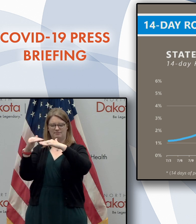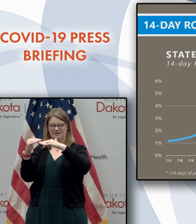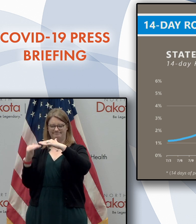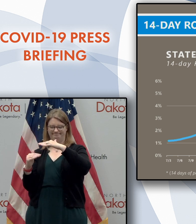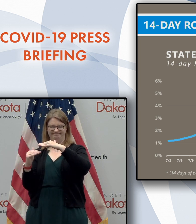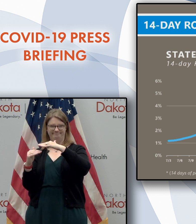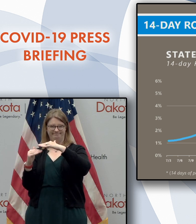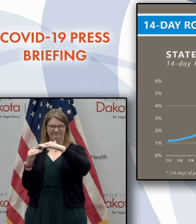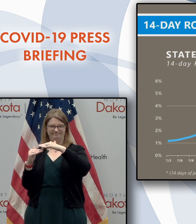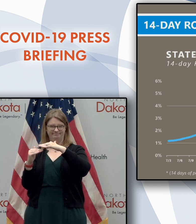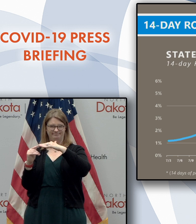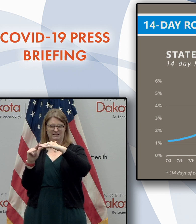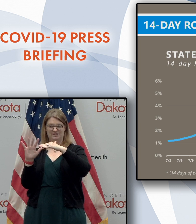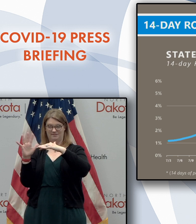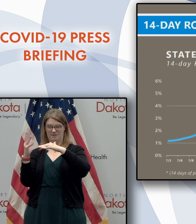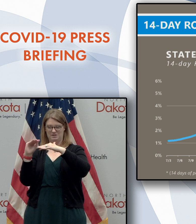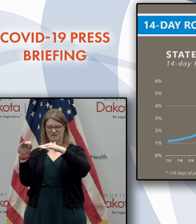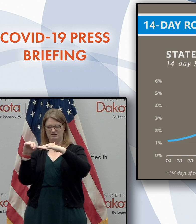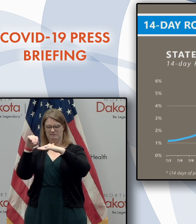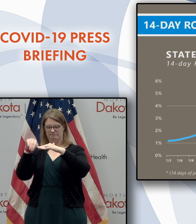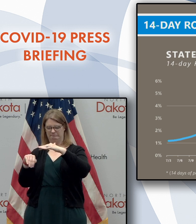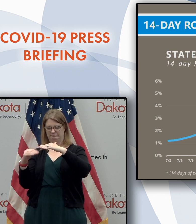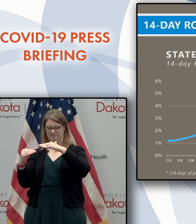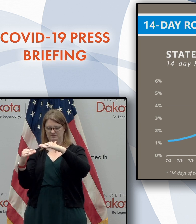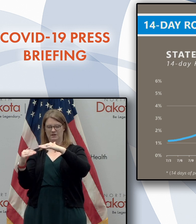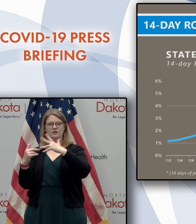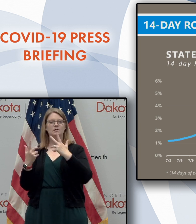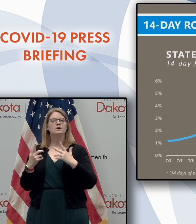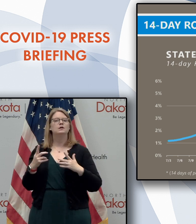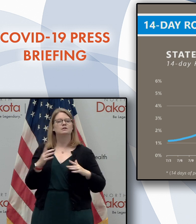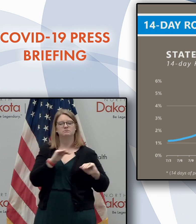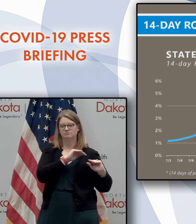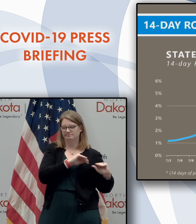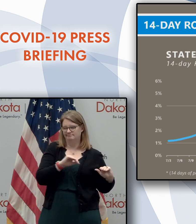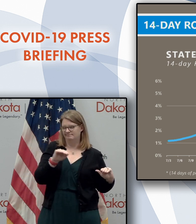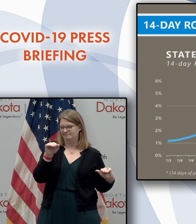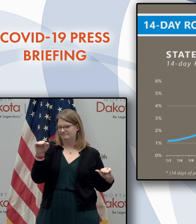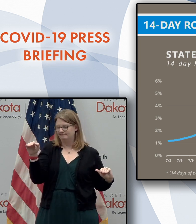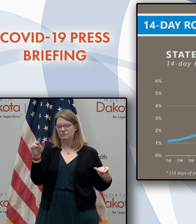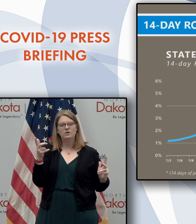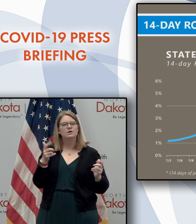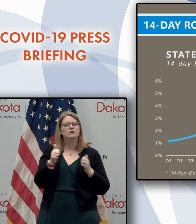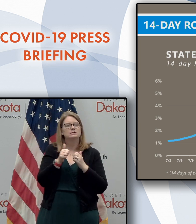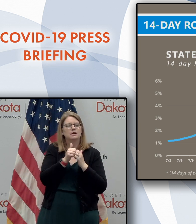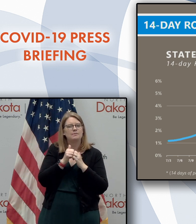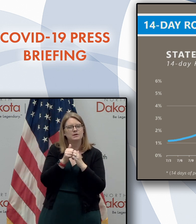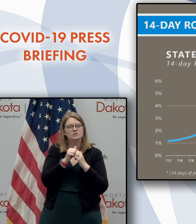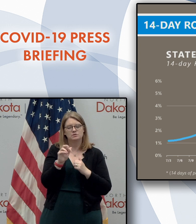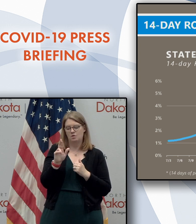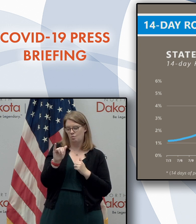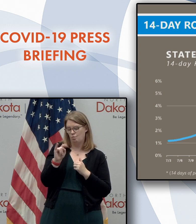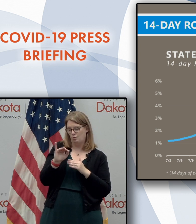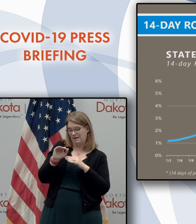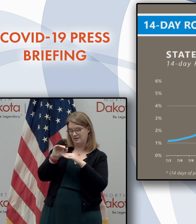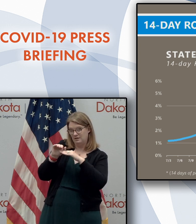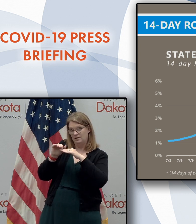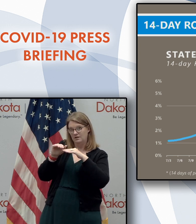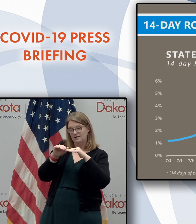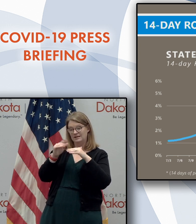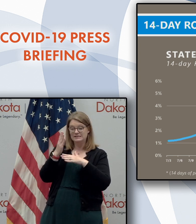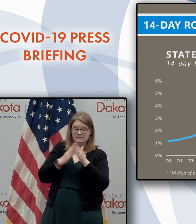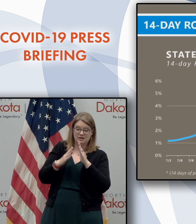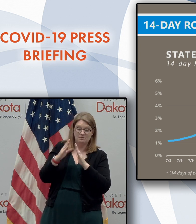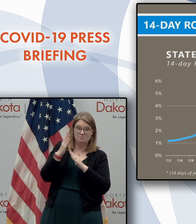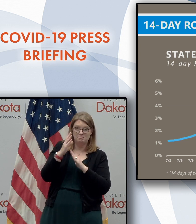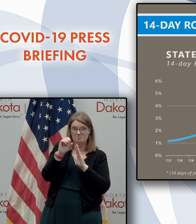I would say that again, when we say it's been relatively flat, as you'll hear, it's a combination of that rate going down in some parts of the state